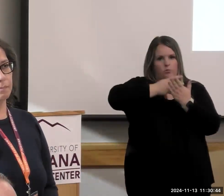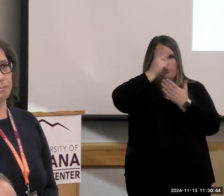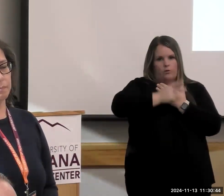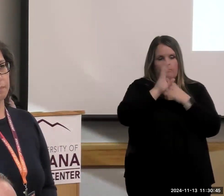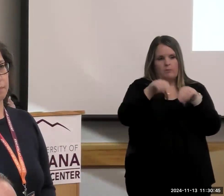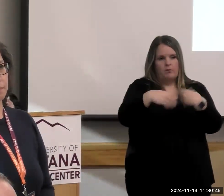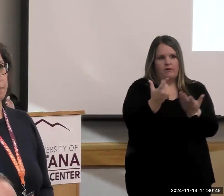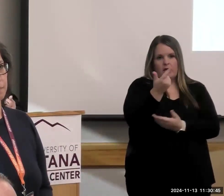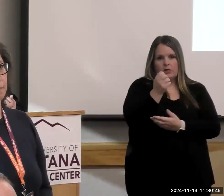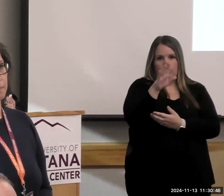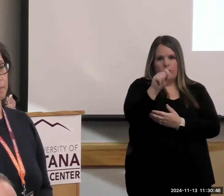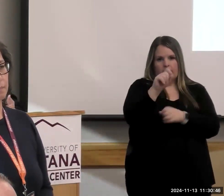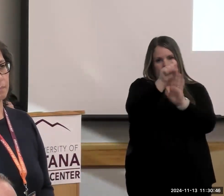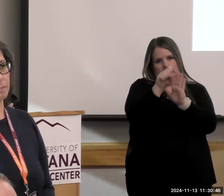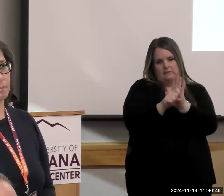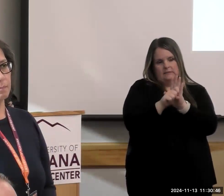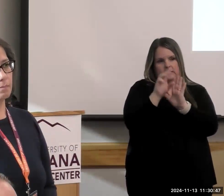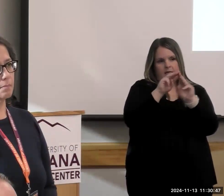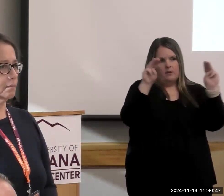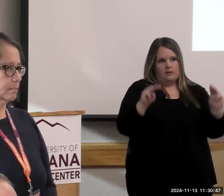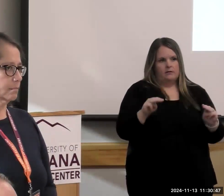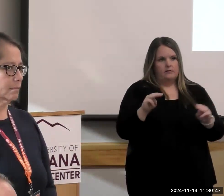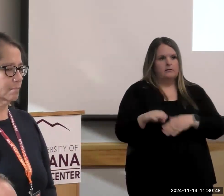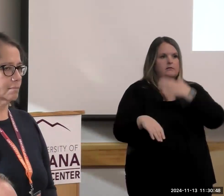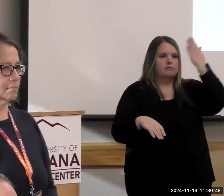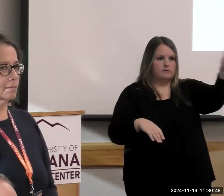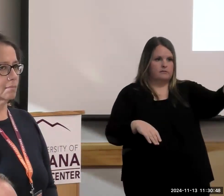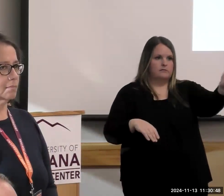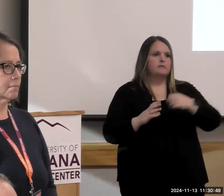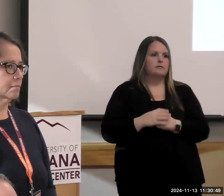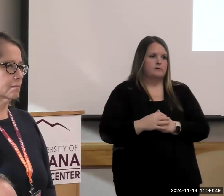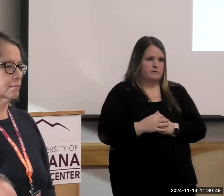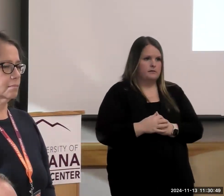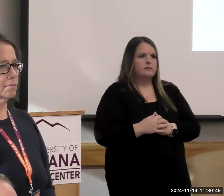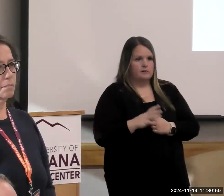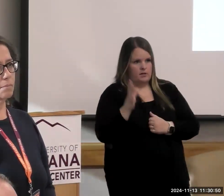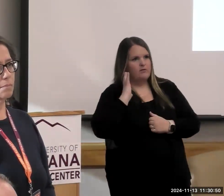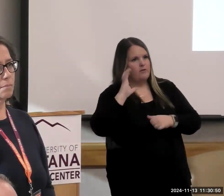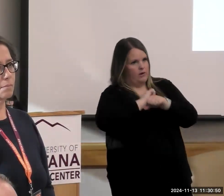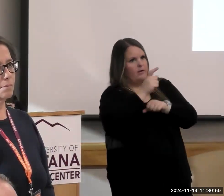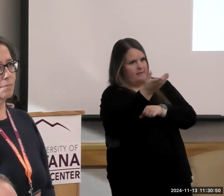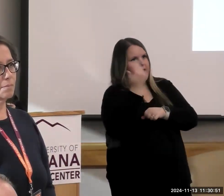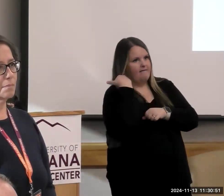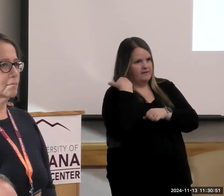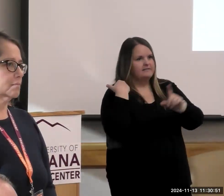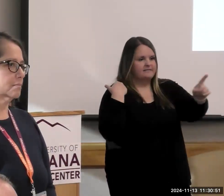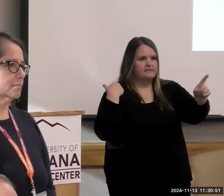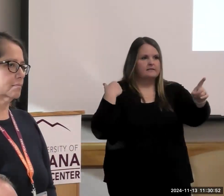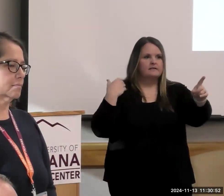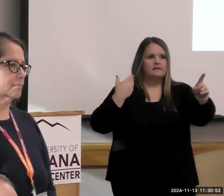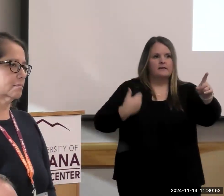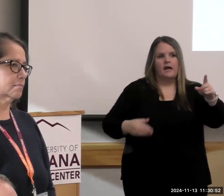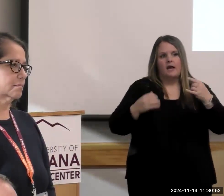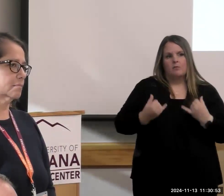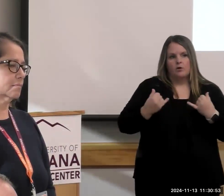grants in Montana. Yay, Team Nutrition. When I was a public health nutritionist, we worked with them a lot. I am currently